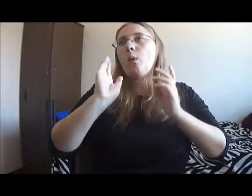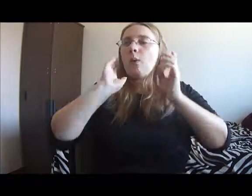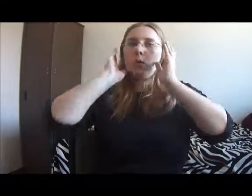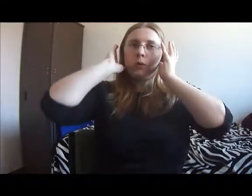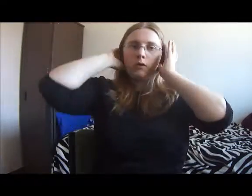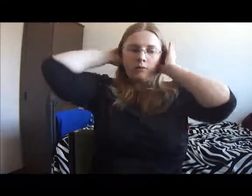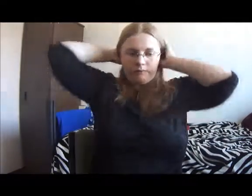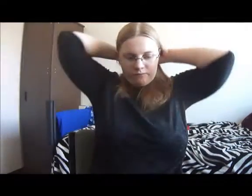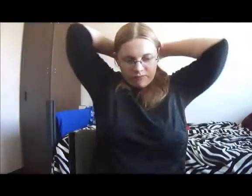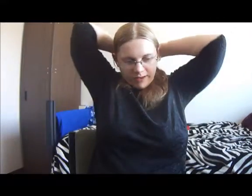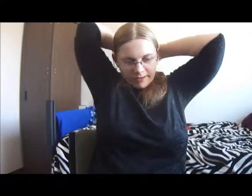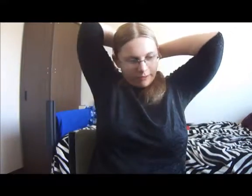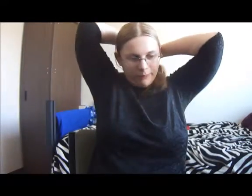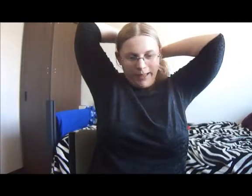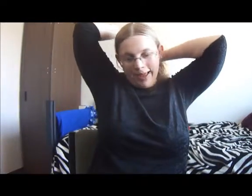Or Regulus Black.